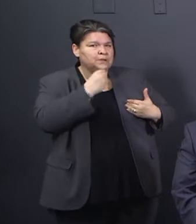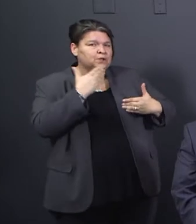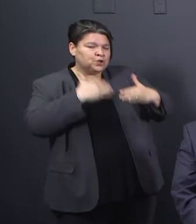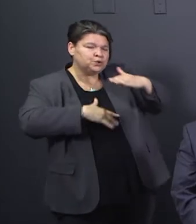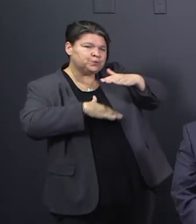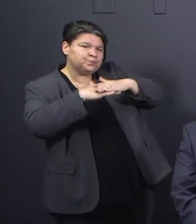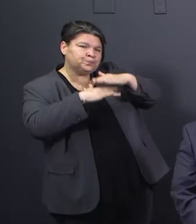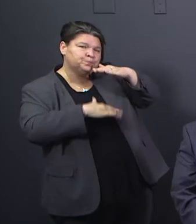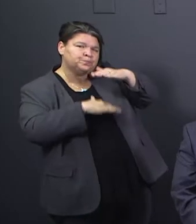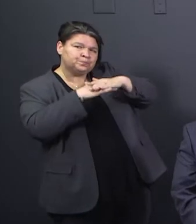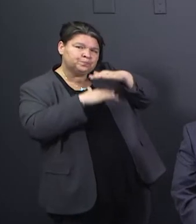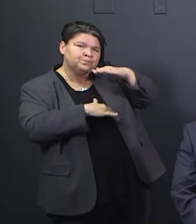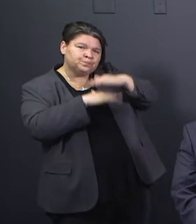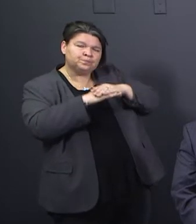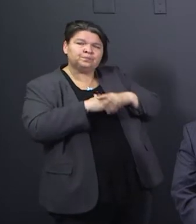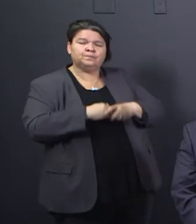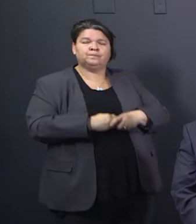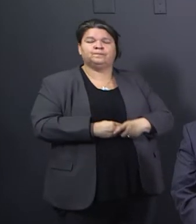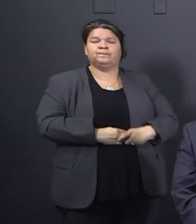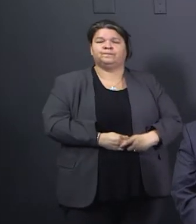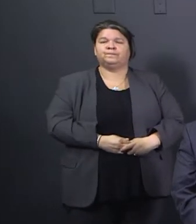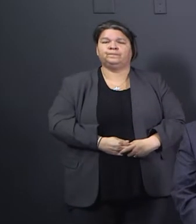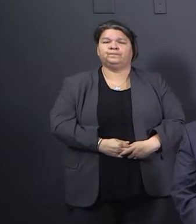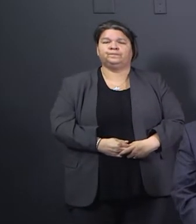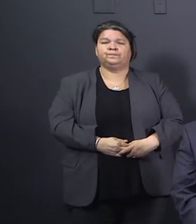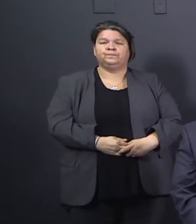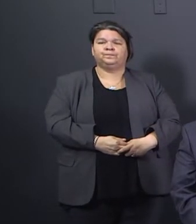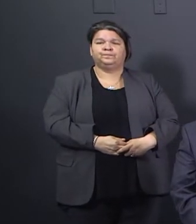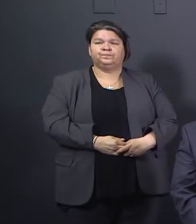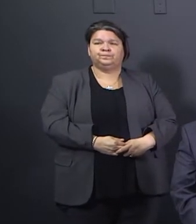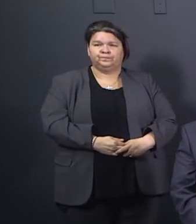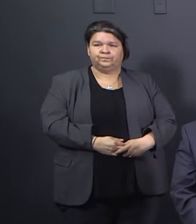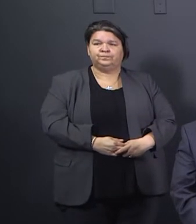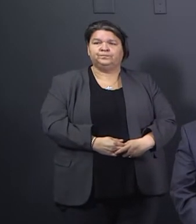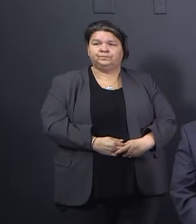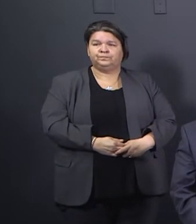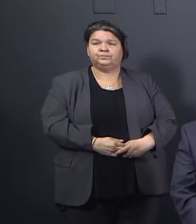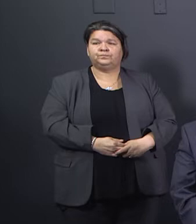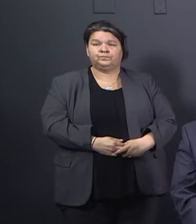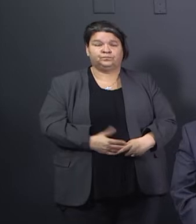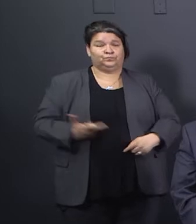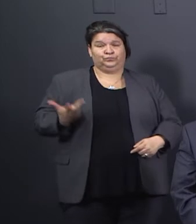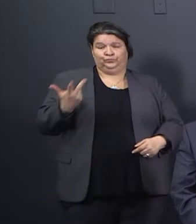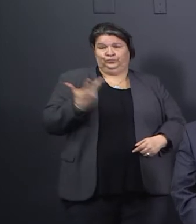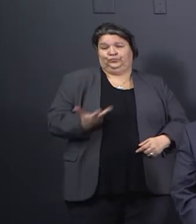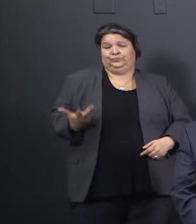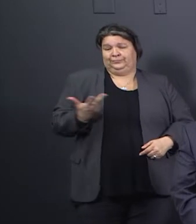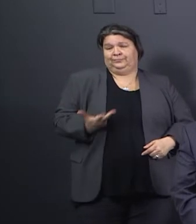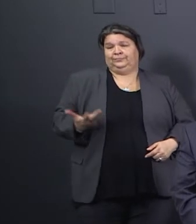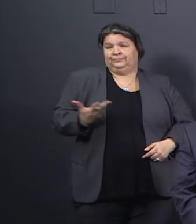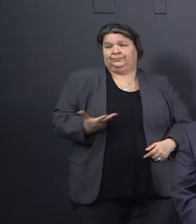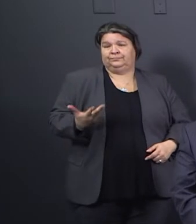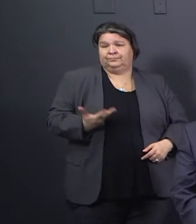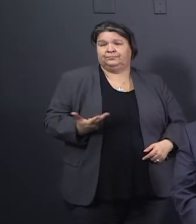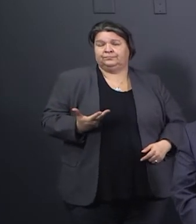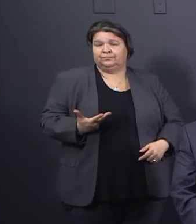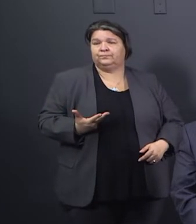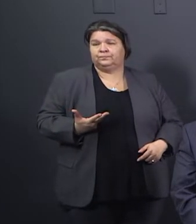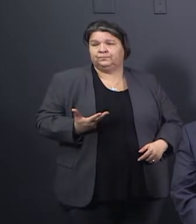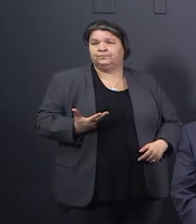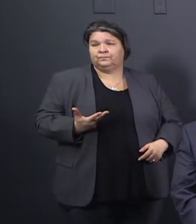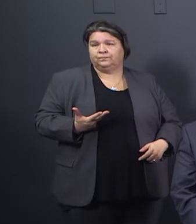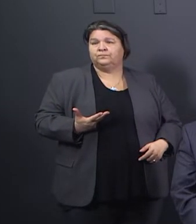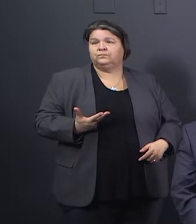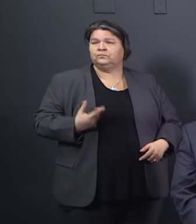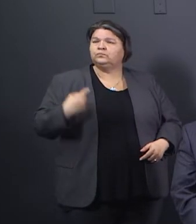Mayor Williams, Judge Whitley, and I, and the other big county judges and the big city mayors, our own